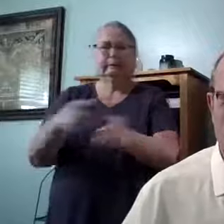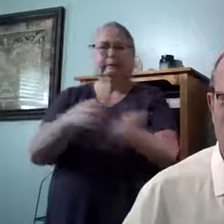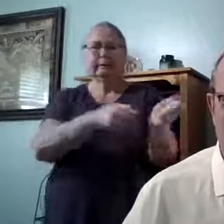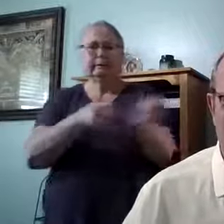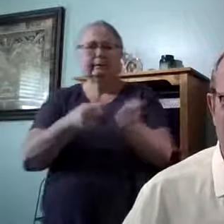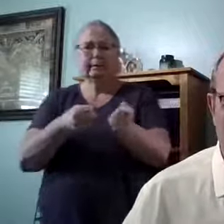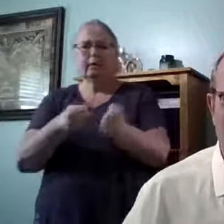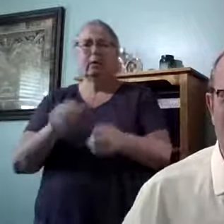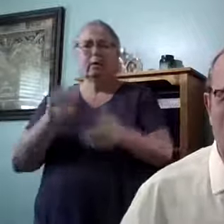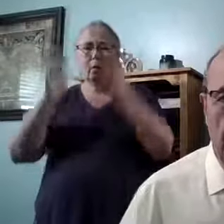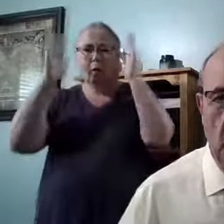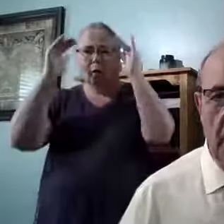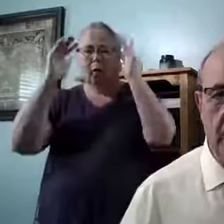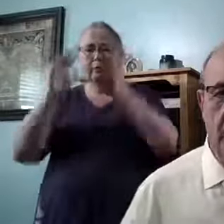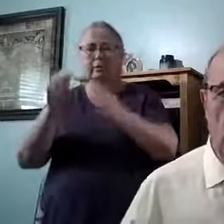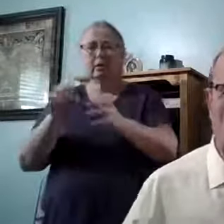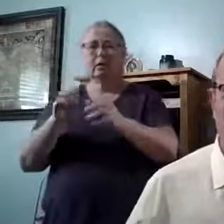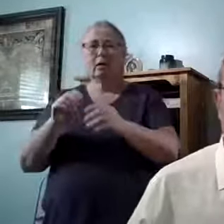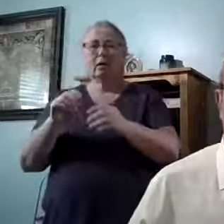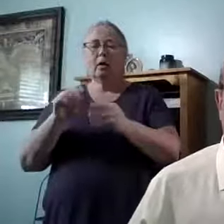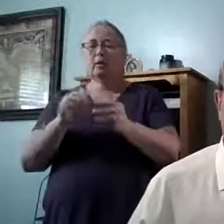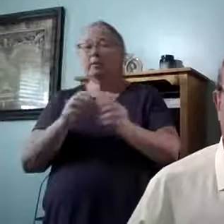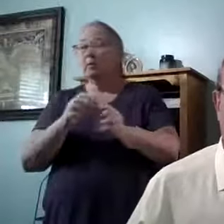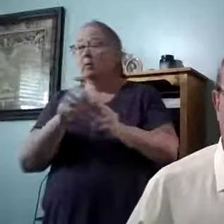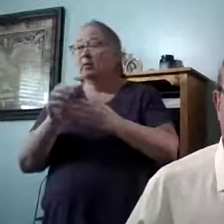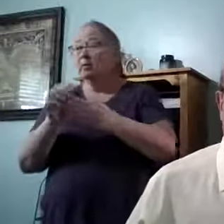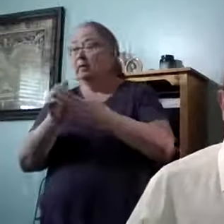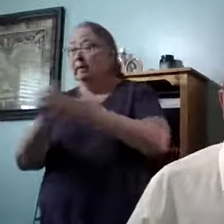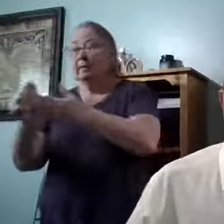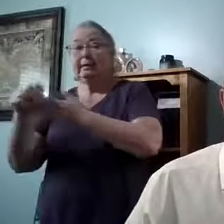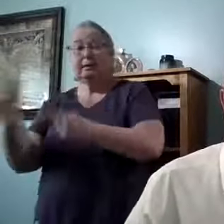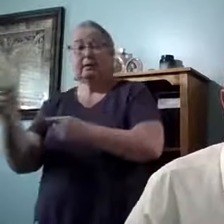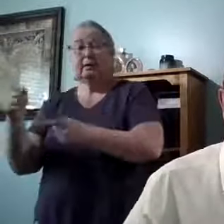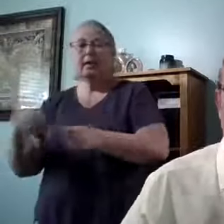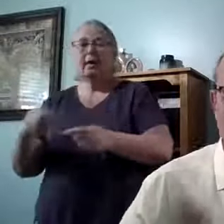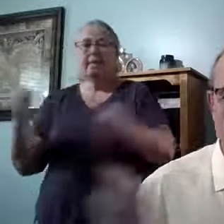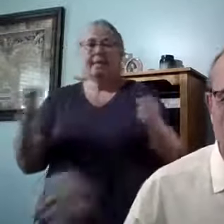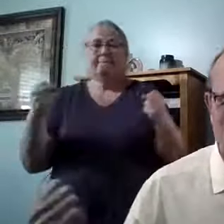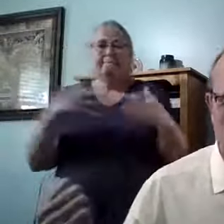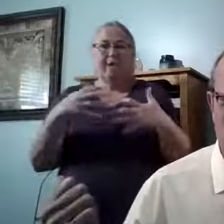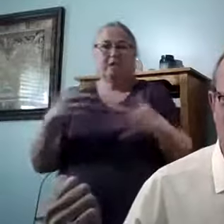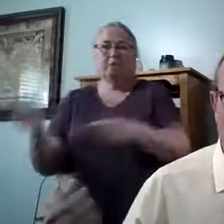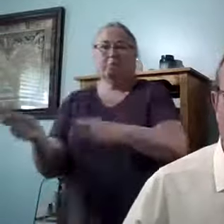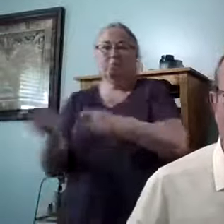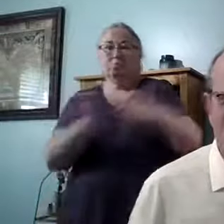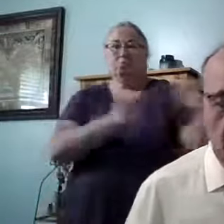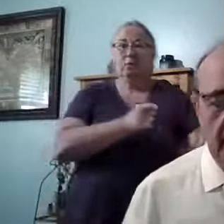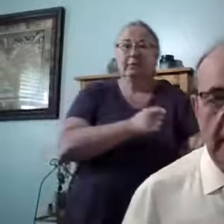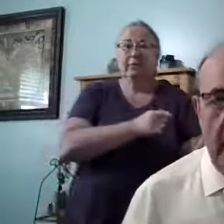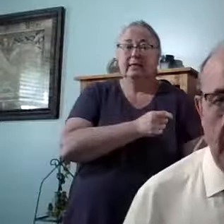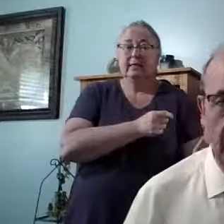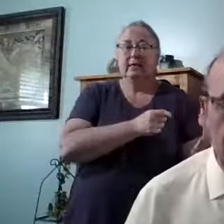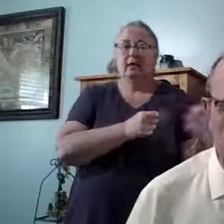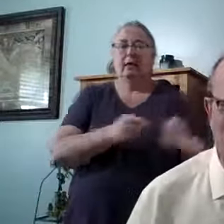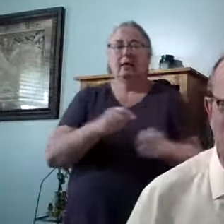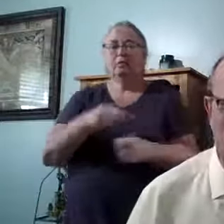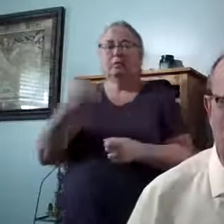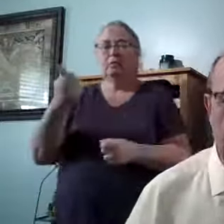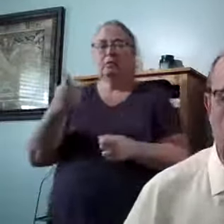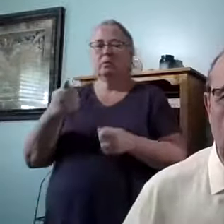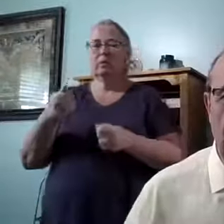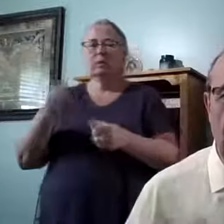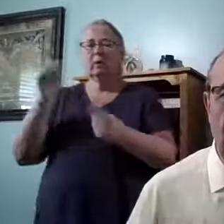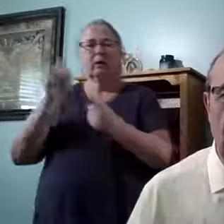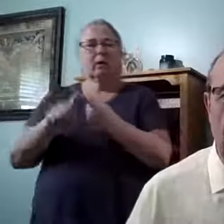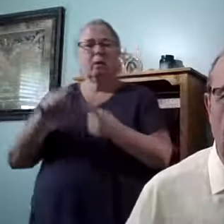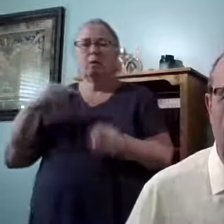for example, pull us one way, and then our fears pull us the opposite direction